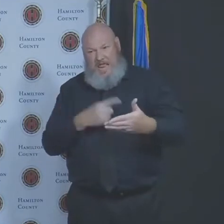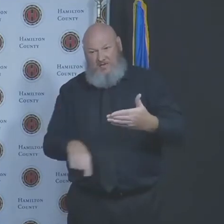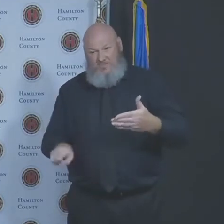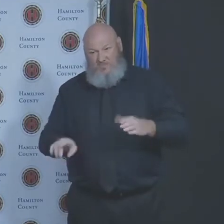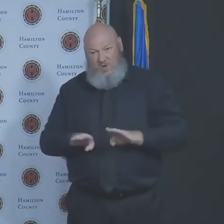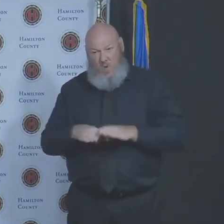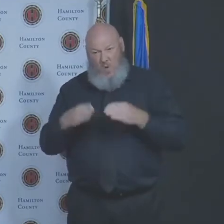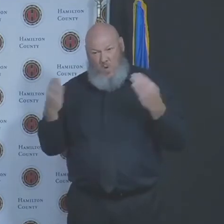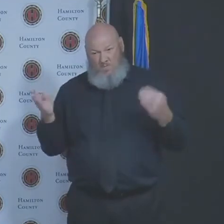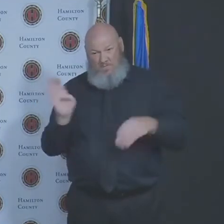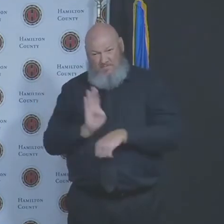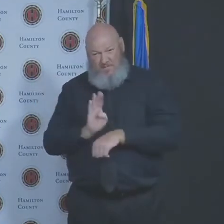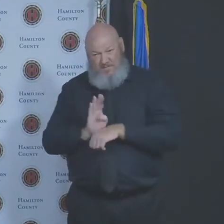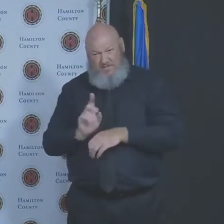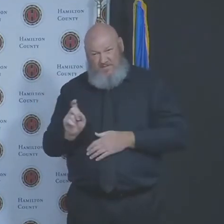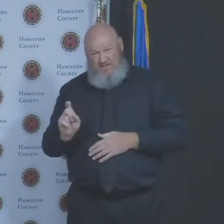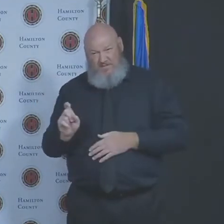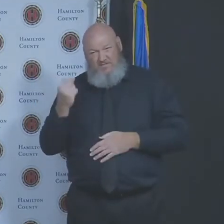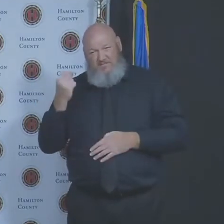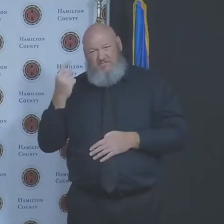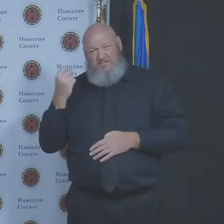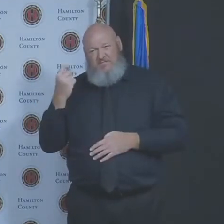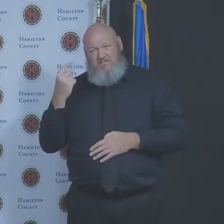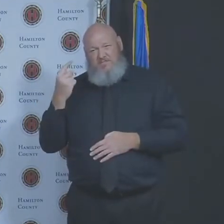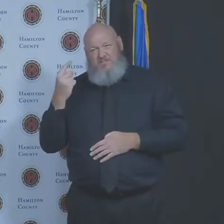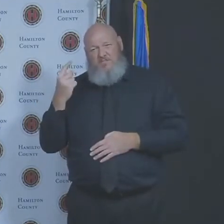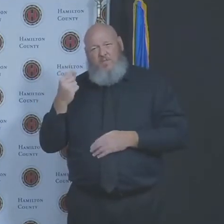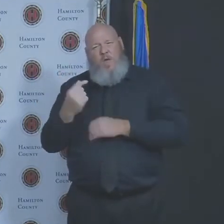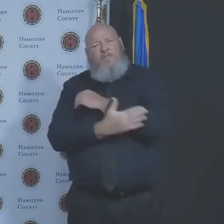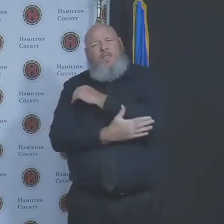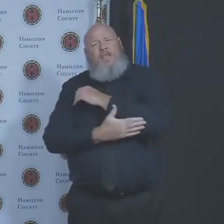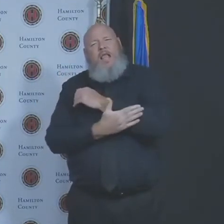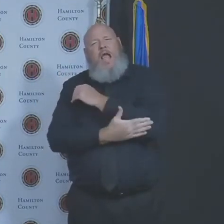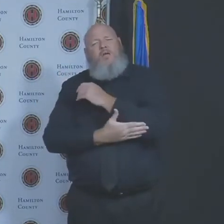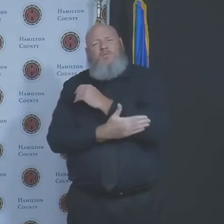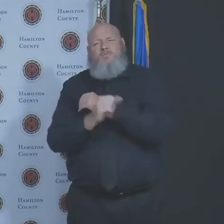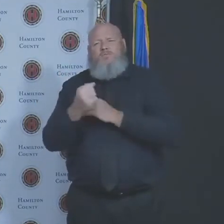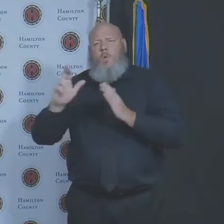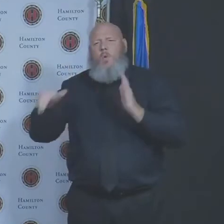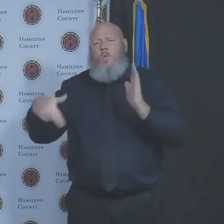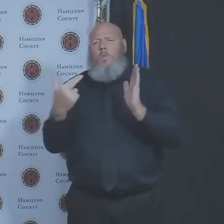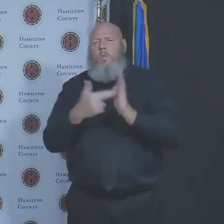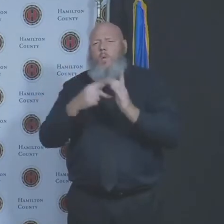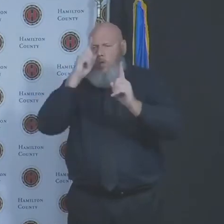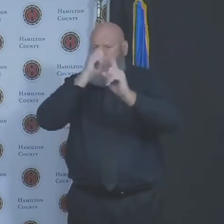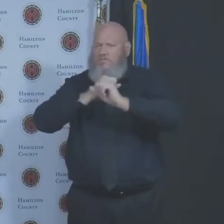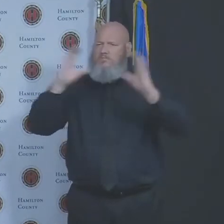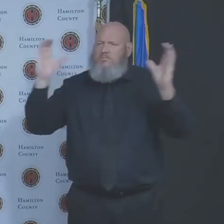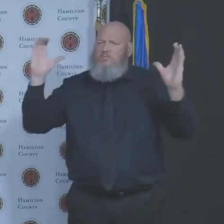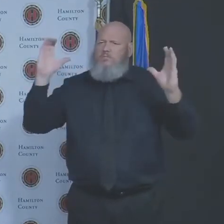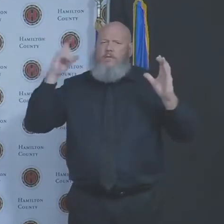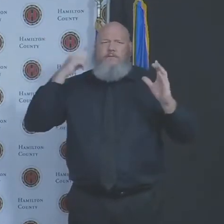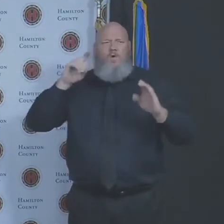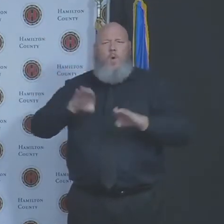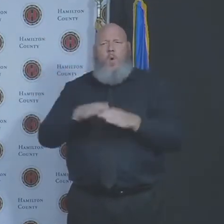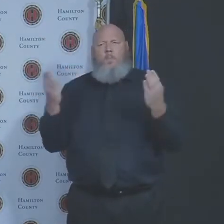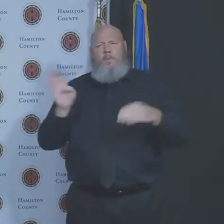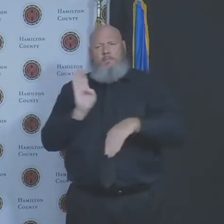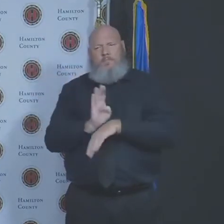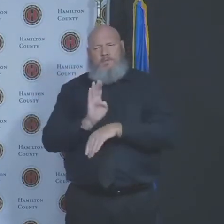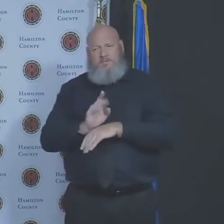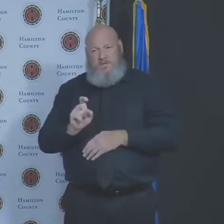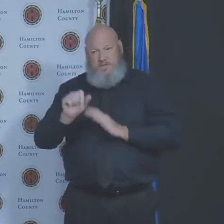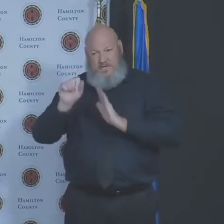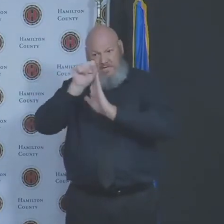What's the county's role in that and what do you envision this to look like? I asked Hamilton County Commission President Denise Drehouse that today